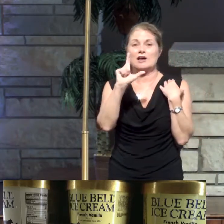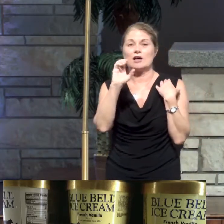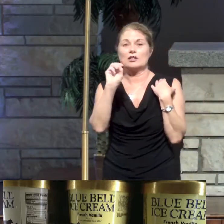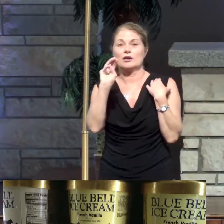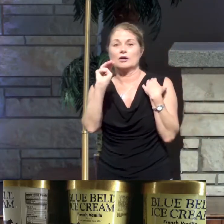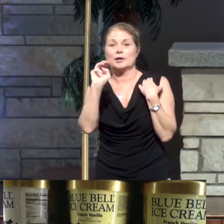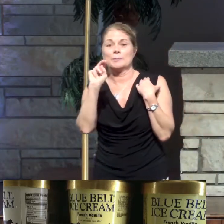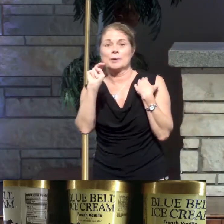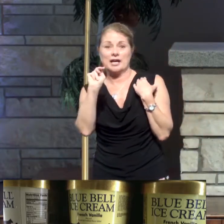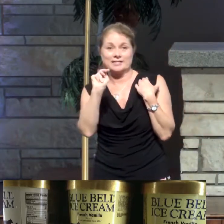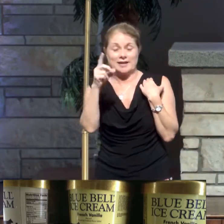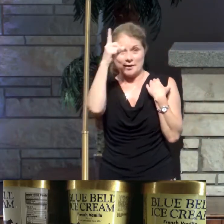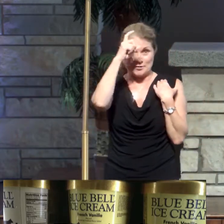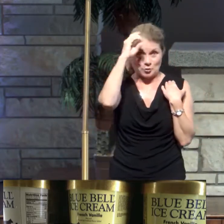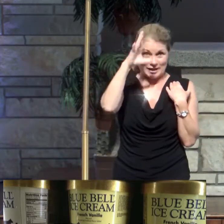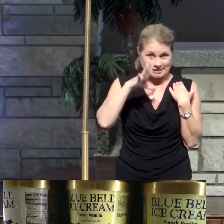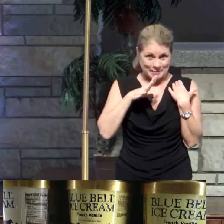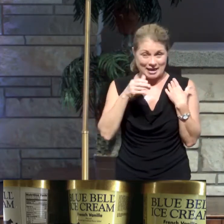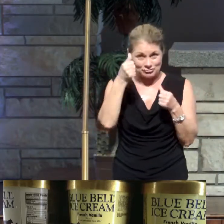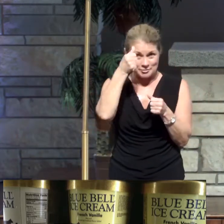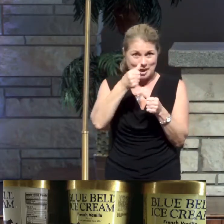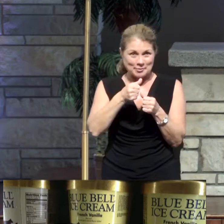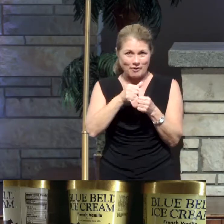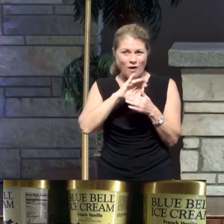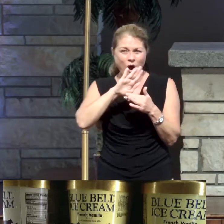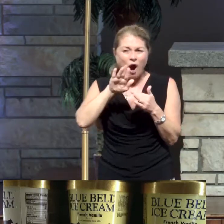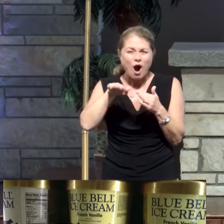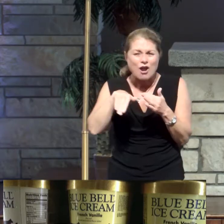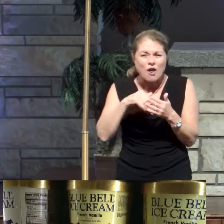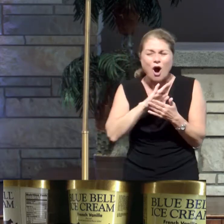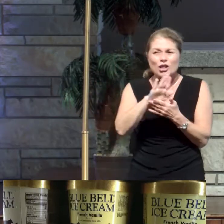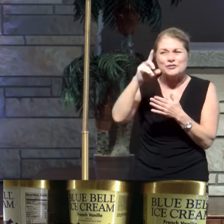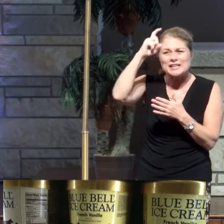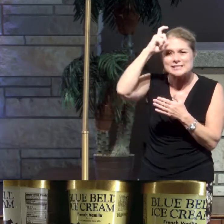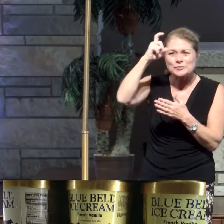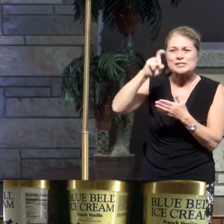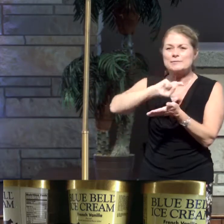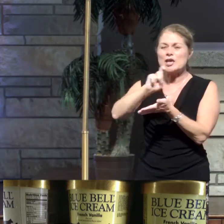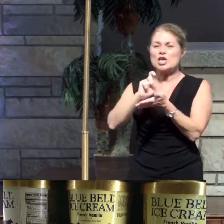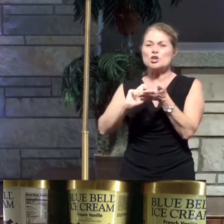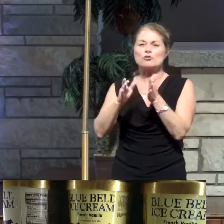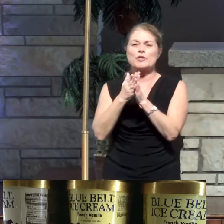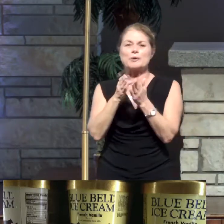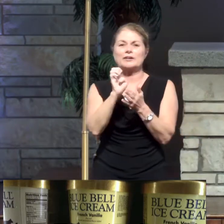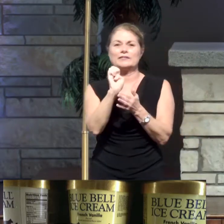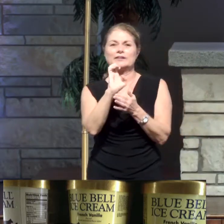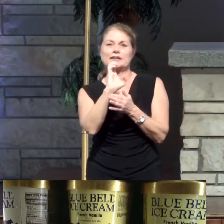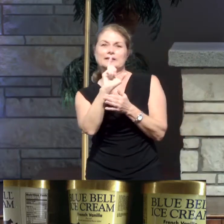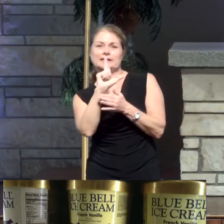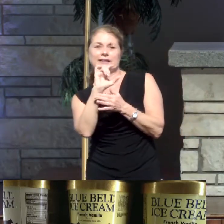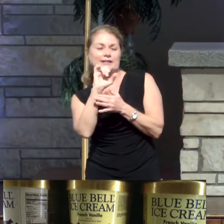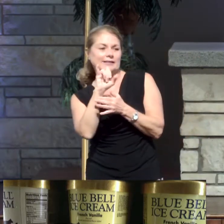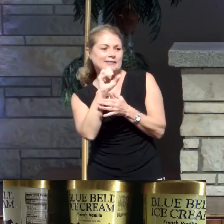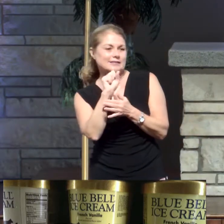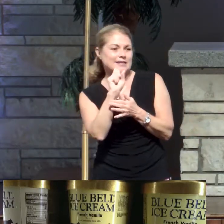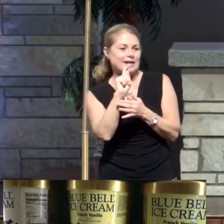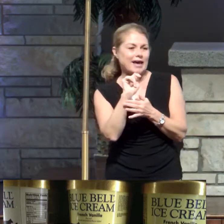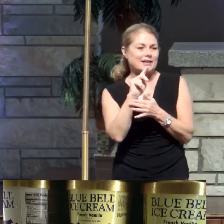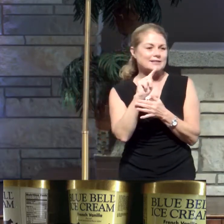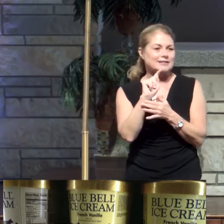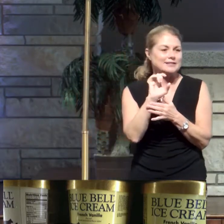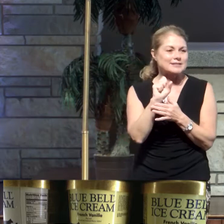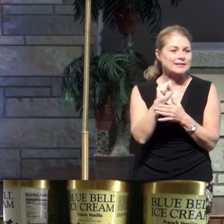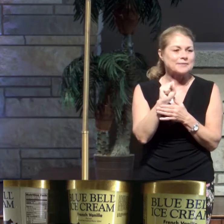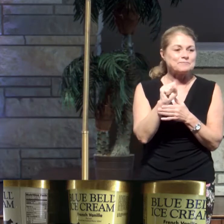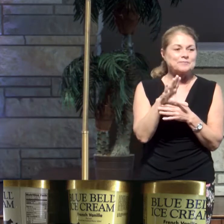Solomon, the wisest man on earth? Solomon, in all of his wisdom, he wrote the book of Ecclesiastes. And the book of Ecclesiastes,